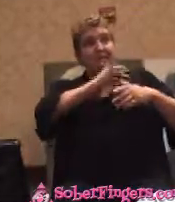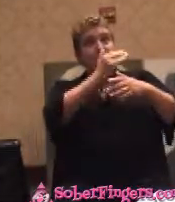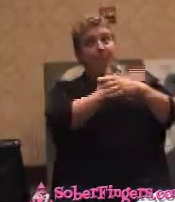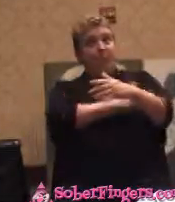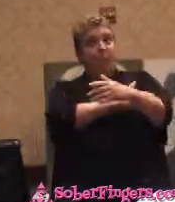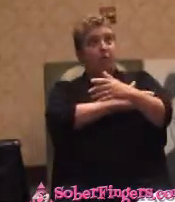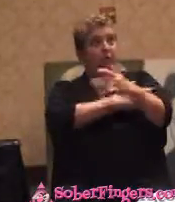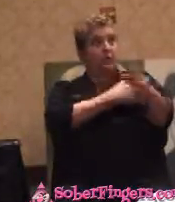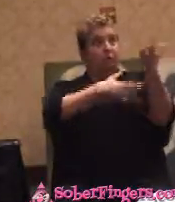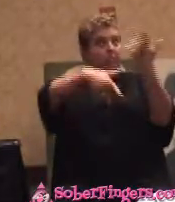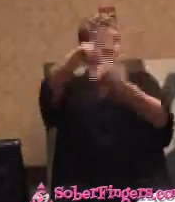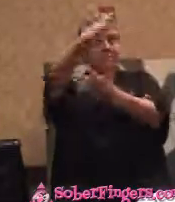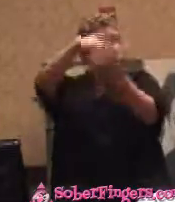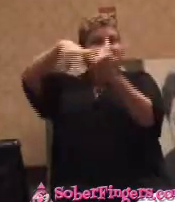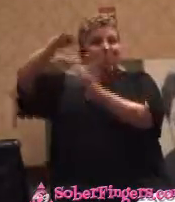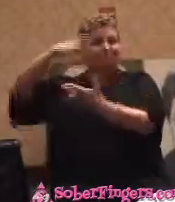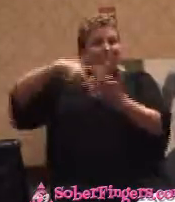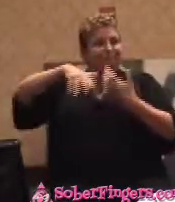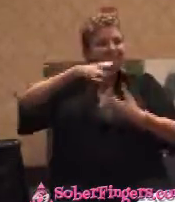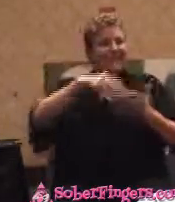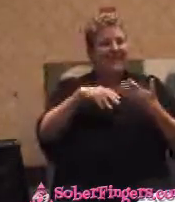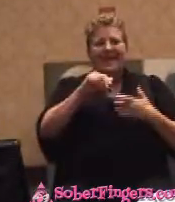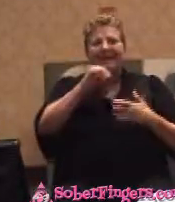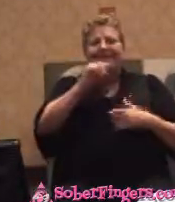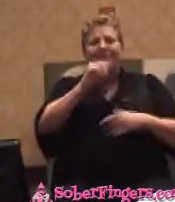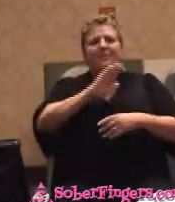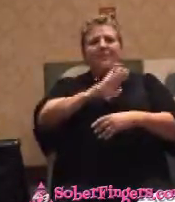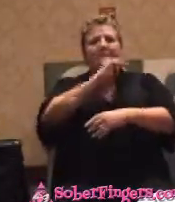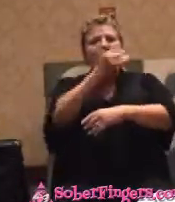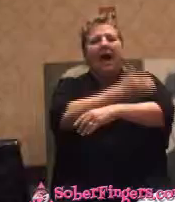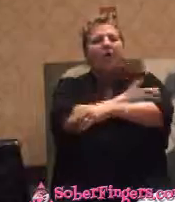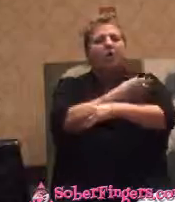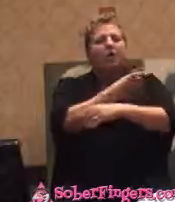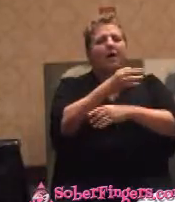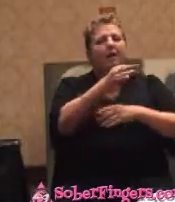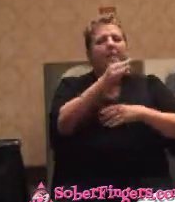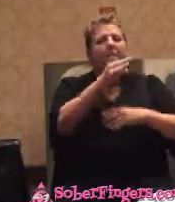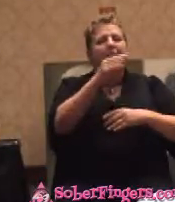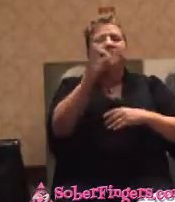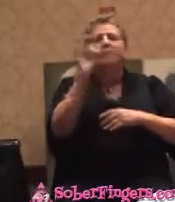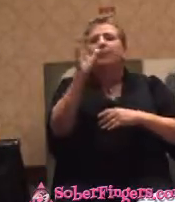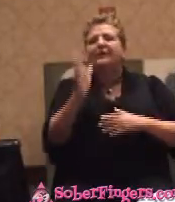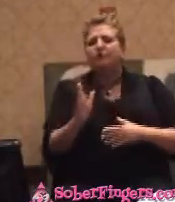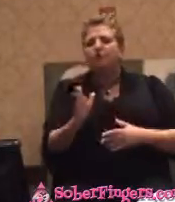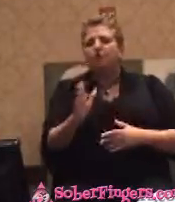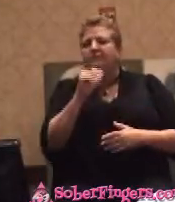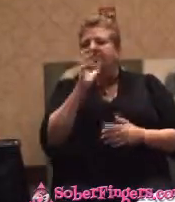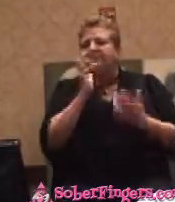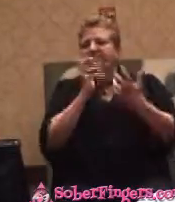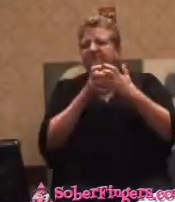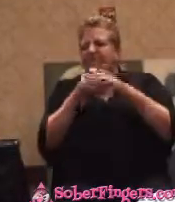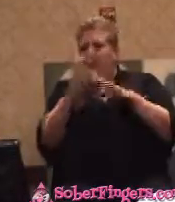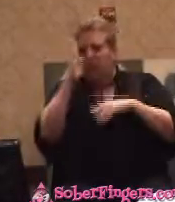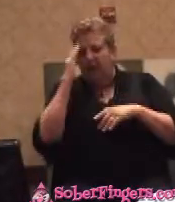universe. It's not the power that the preachers sometimes talk about. Maybe if that doesn't fit your head, it didn't fit mine.